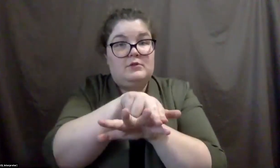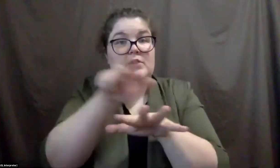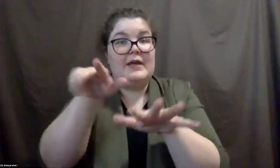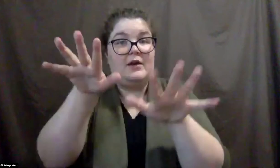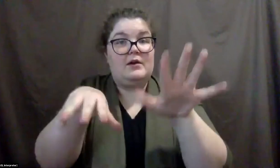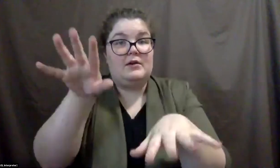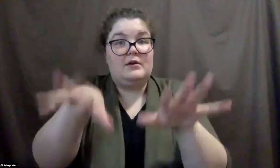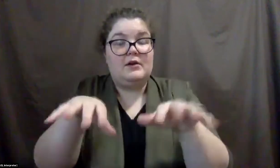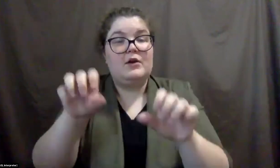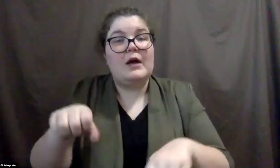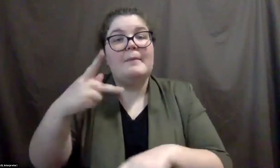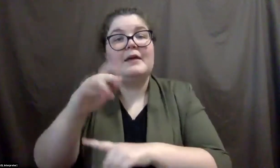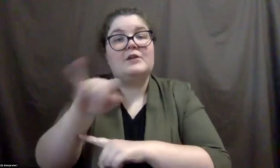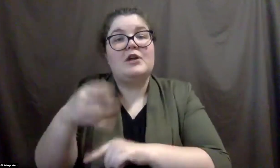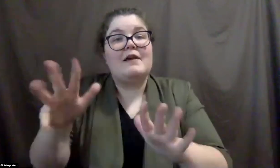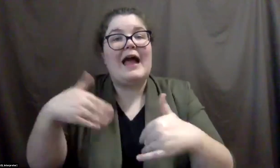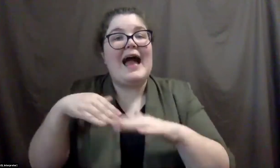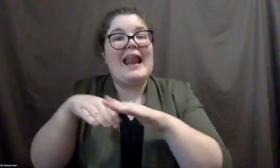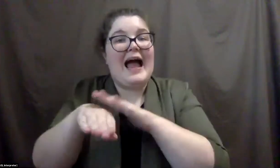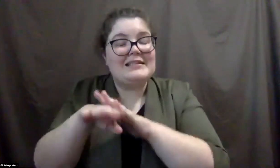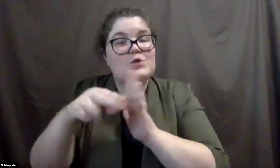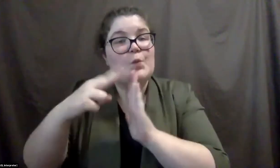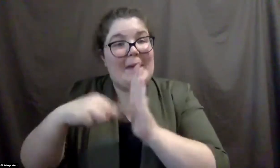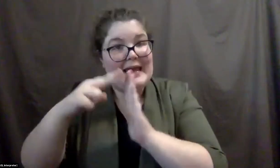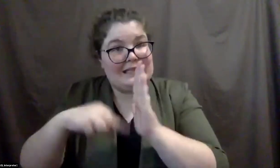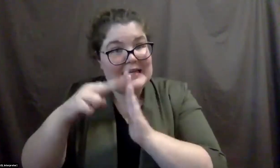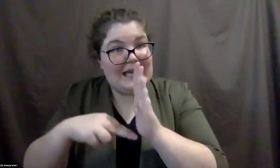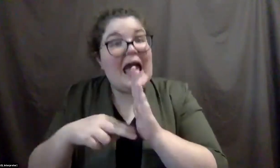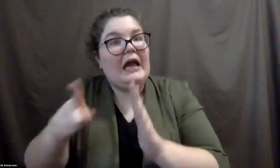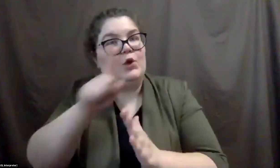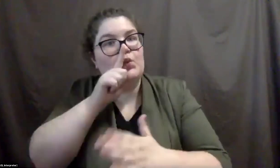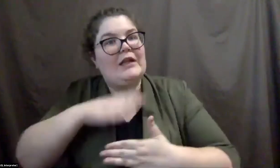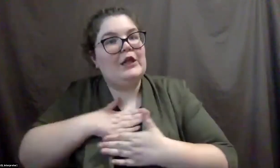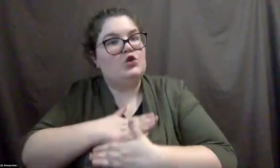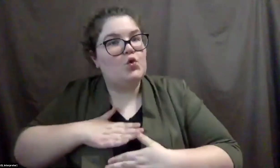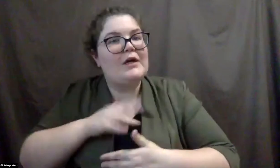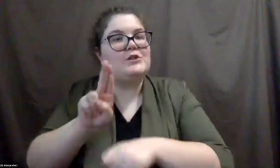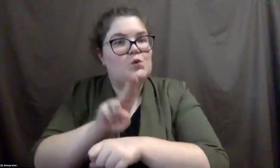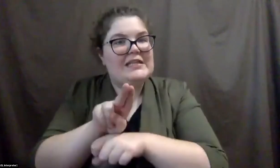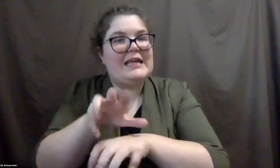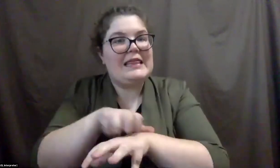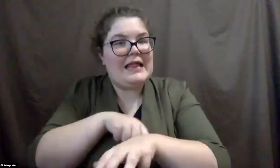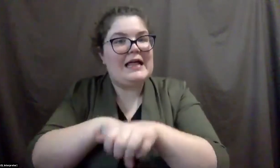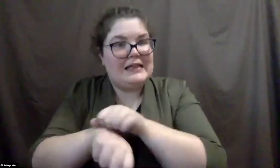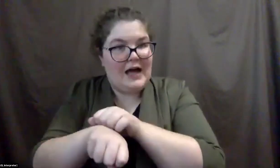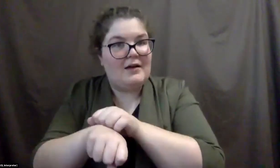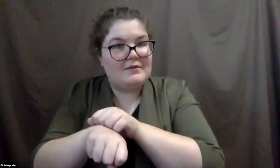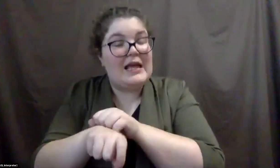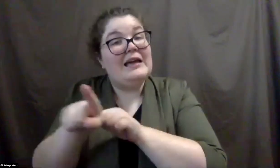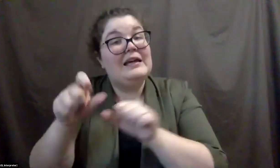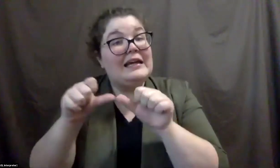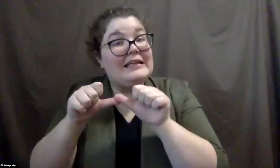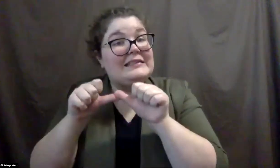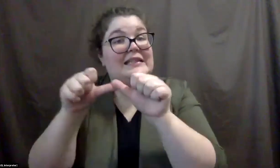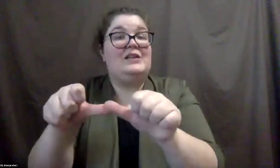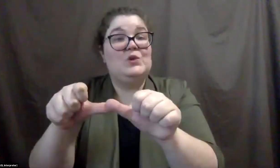you know, uh, PJ access to painting and he actually enjoyed wearing the gloves, um, and continued to,